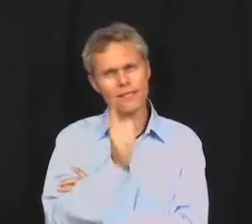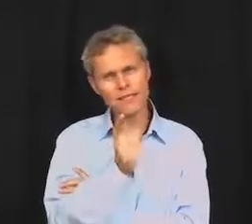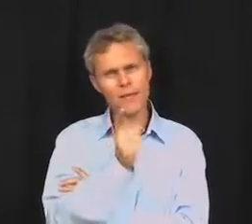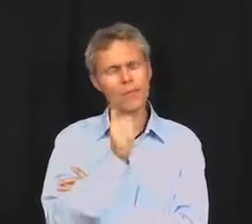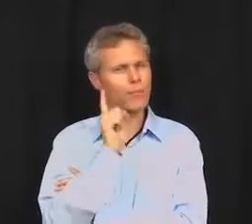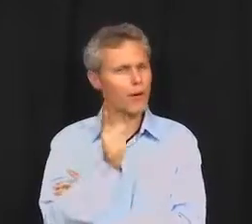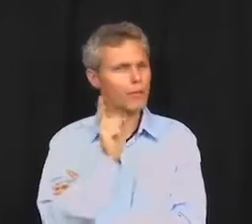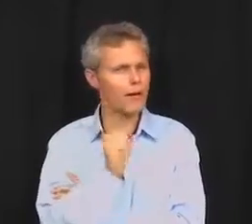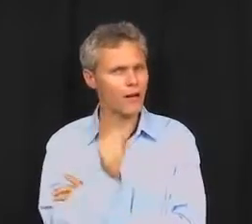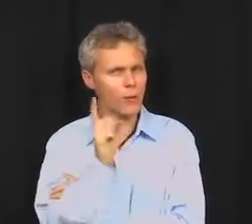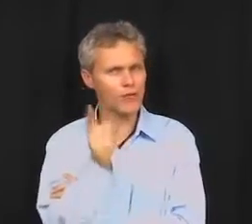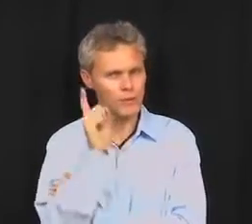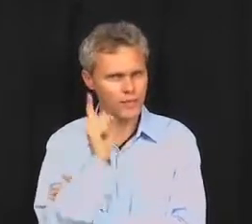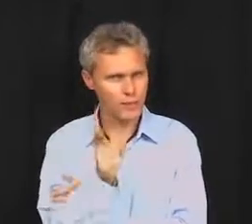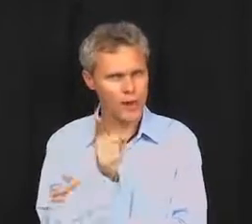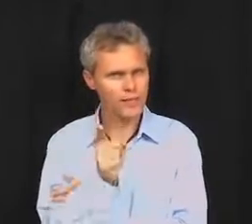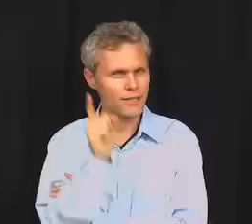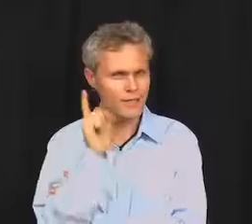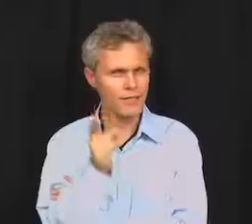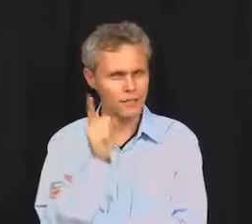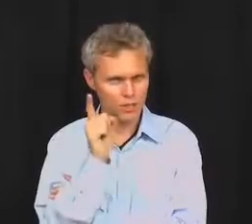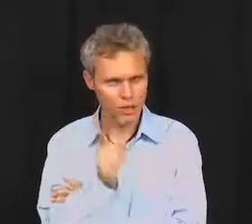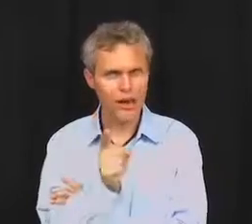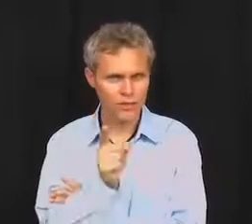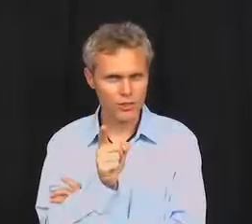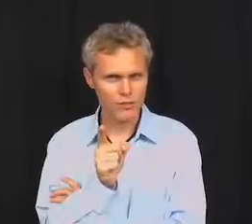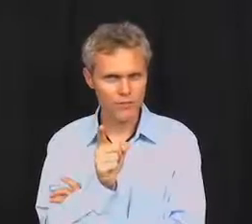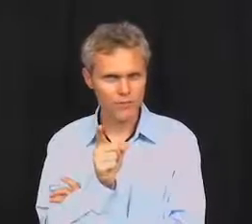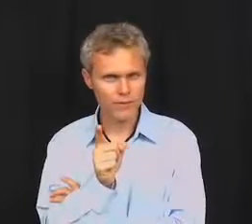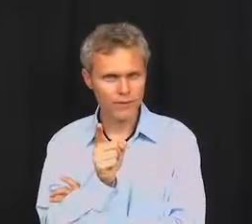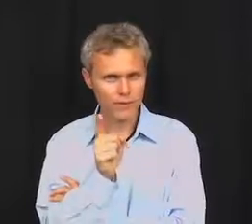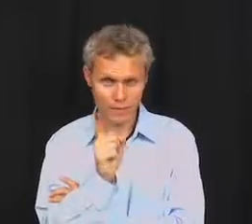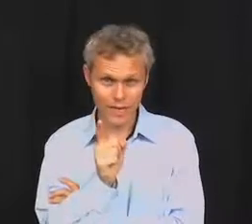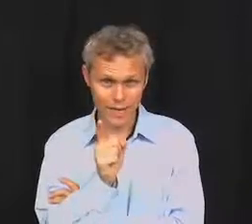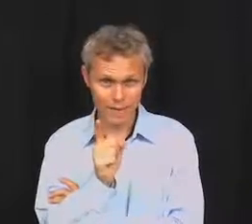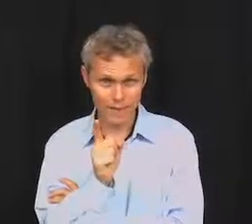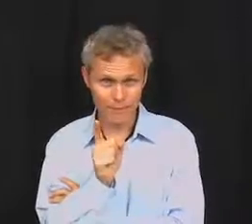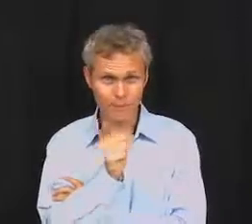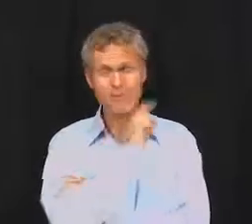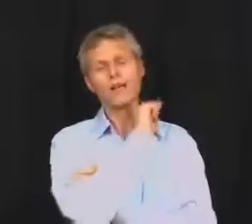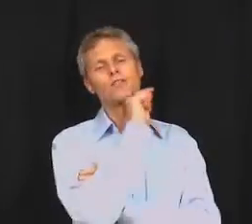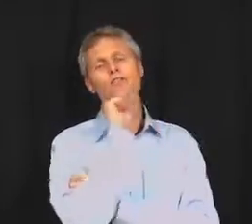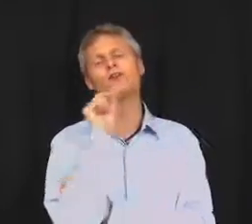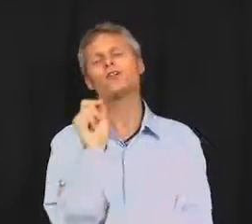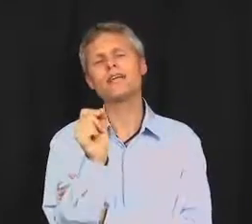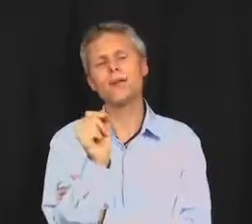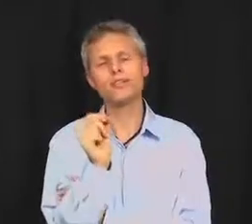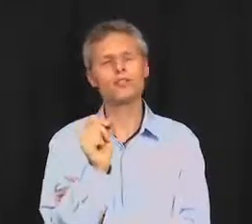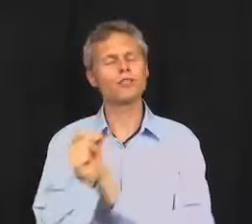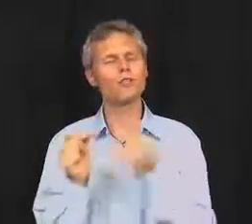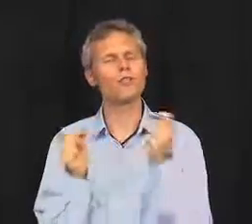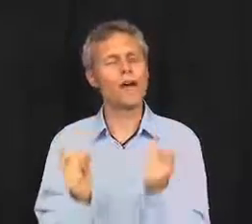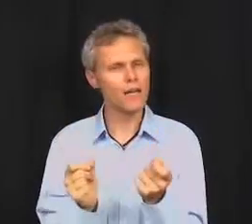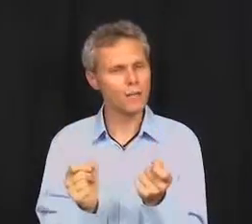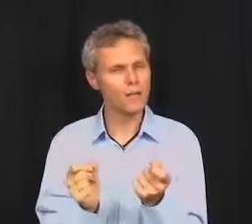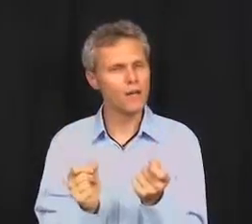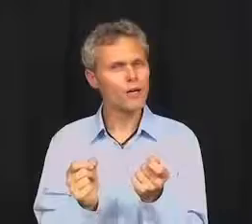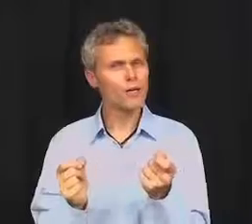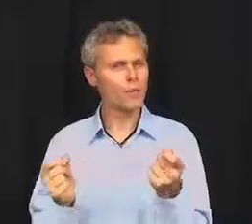this step, you're probably not going to expect. It's going to seem strange in the beginning. So the first step is to develop your